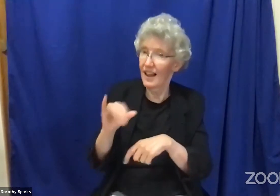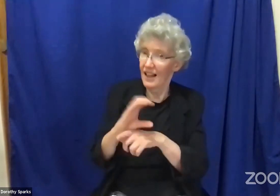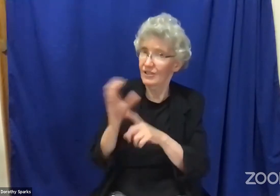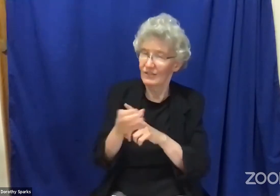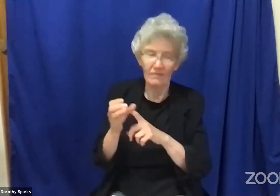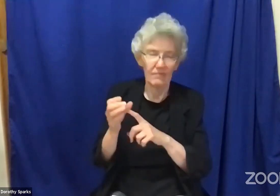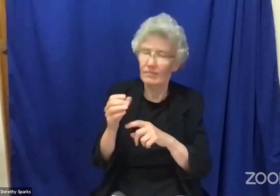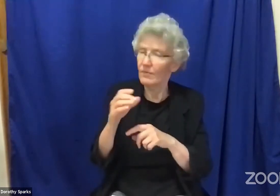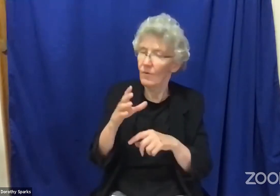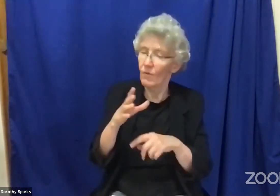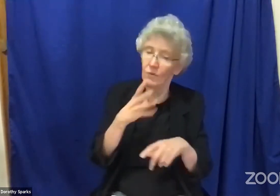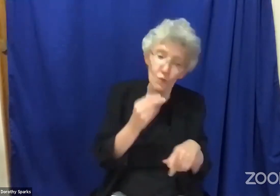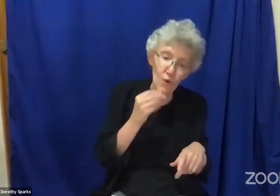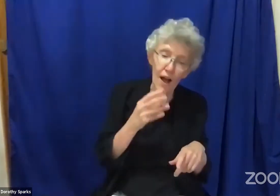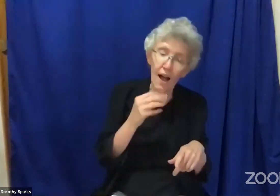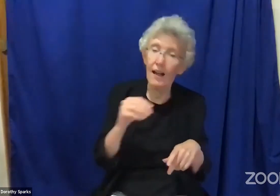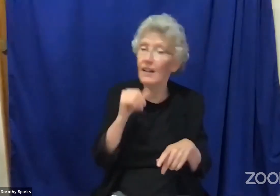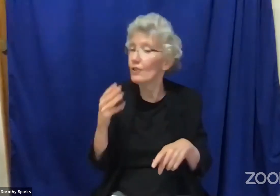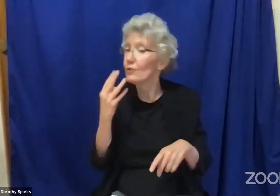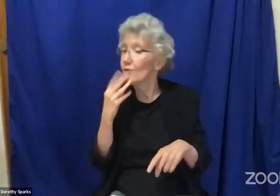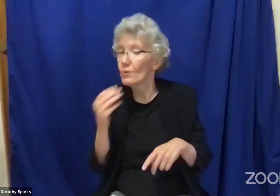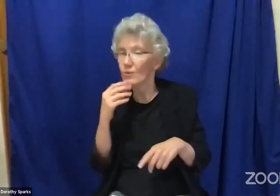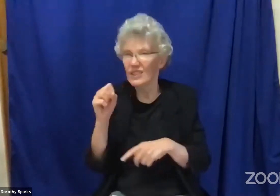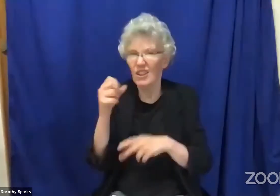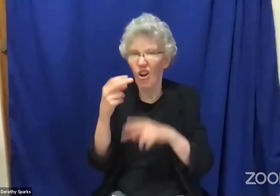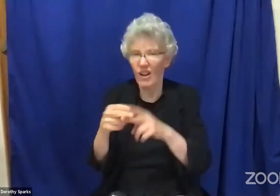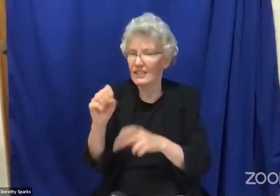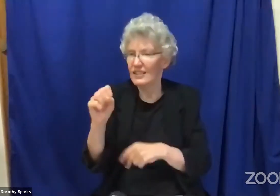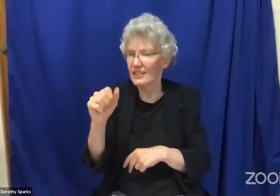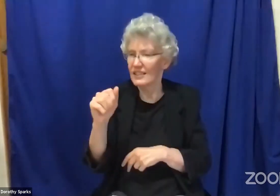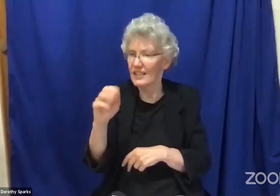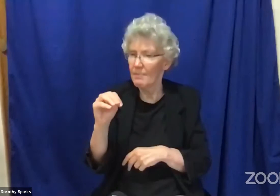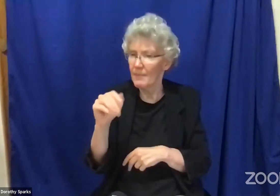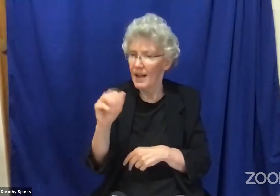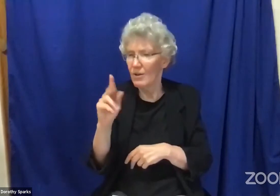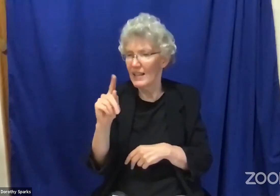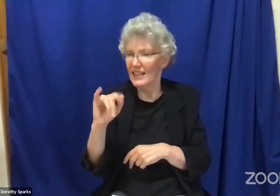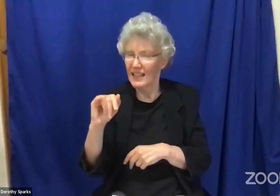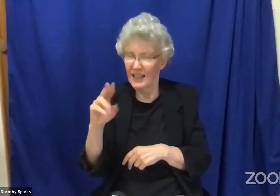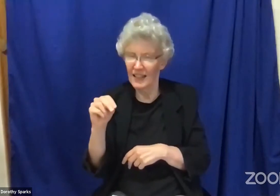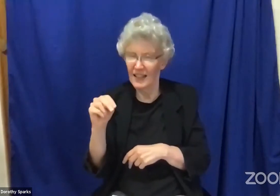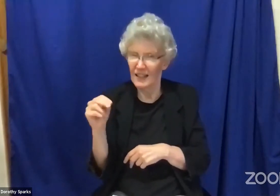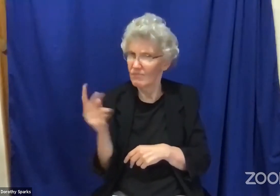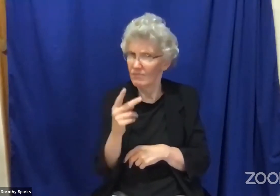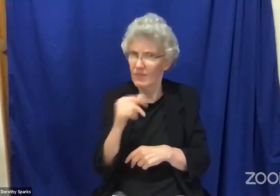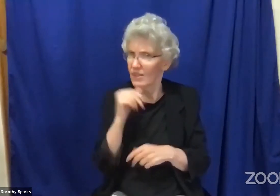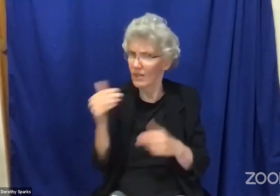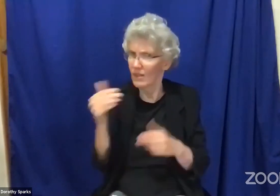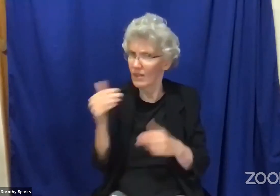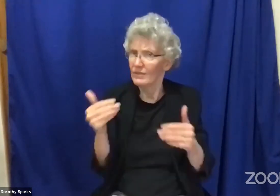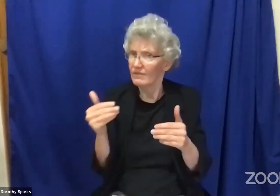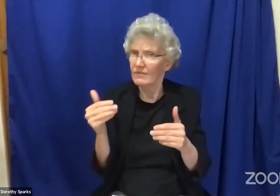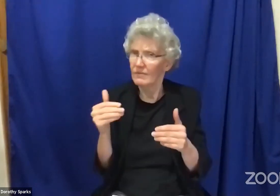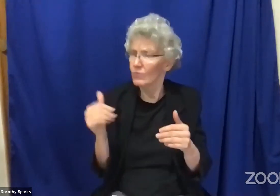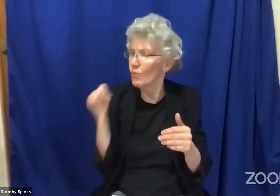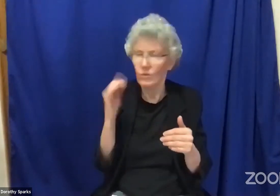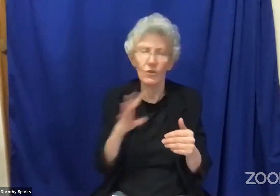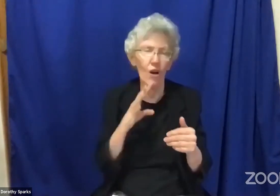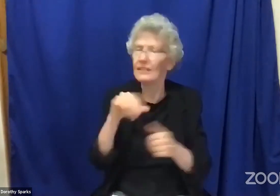he was a Jewish man and at that time culturally Samaritans